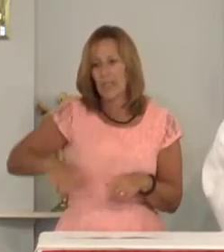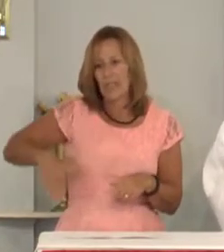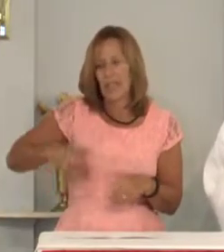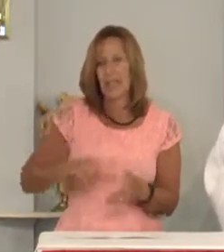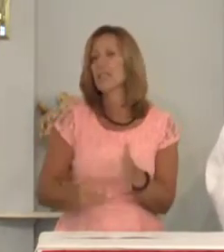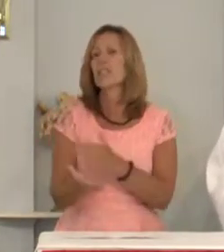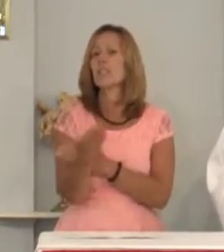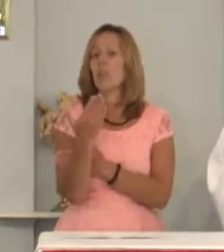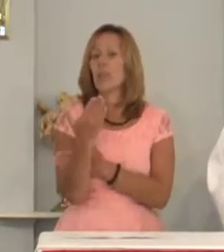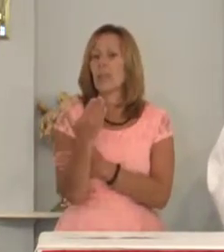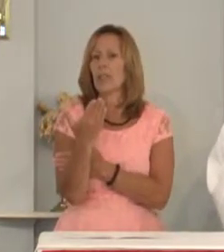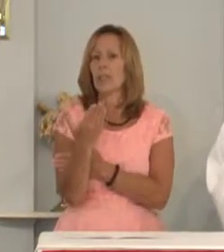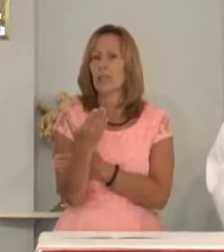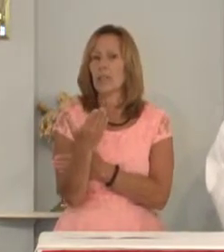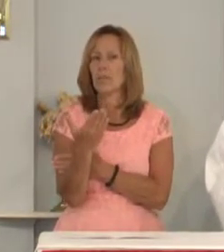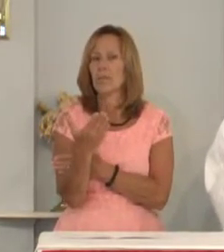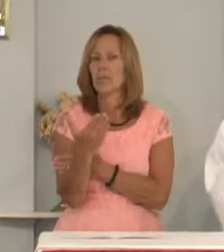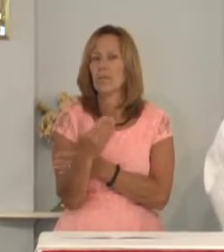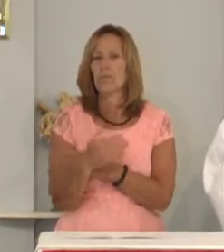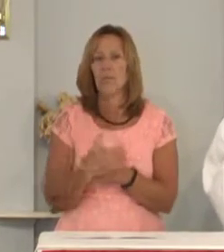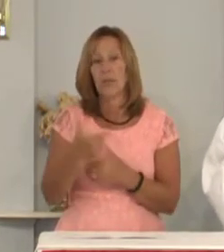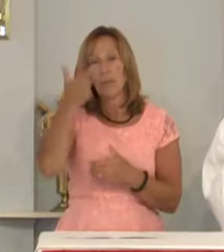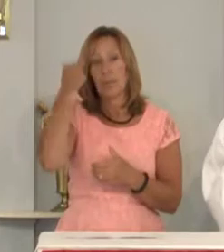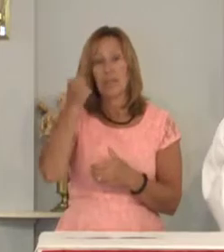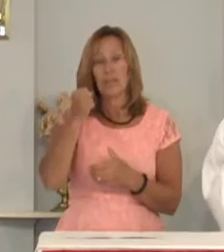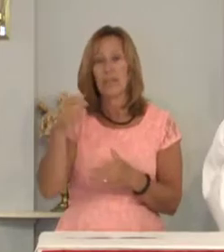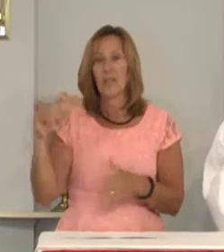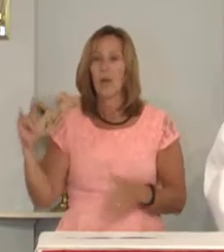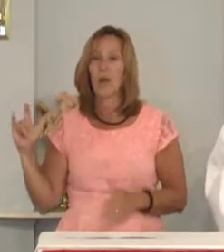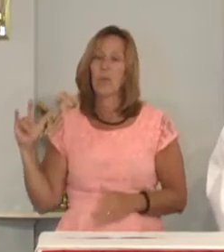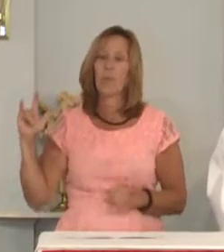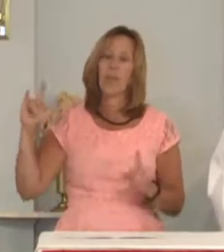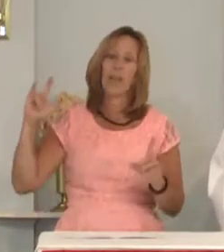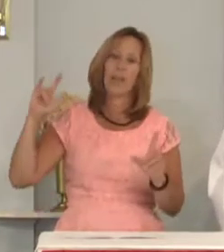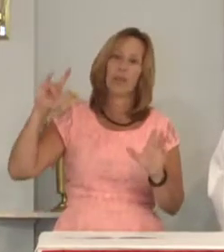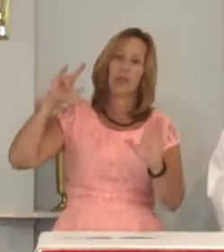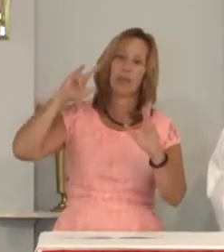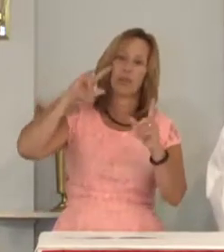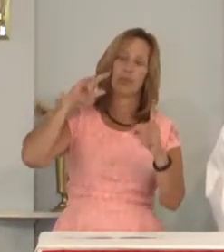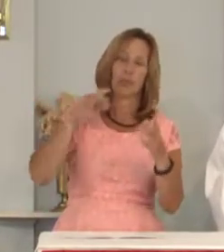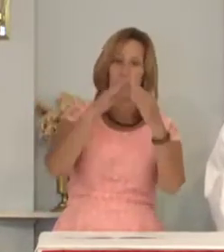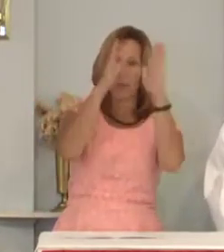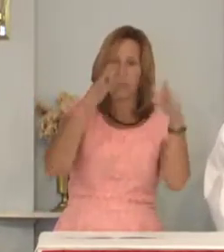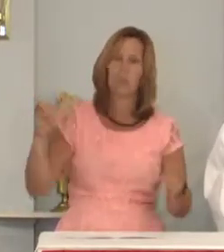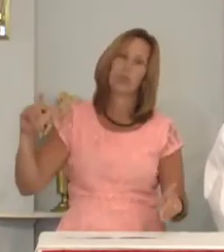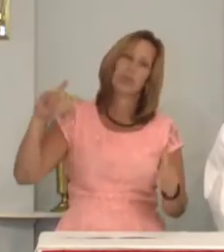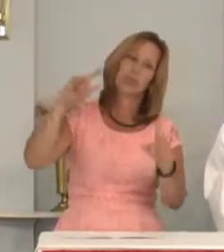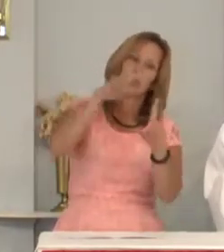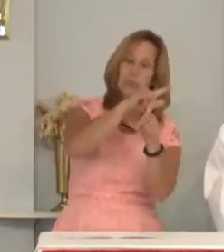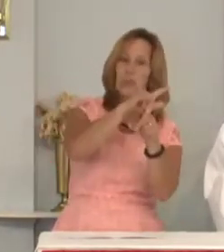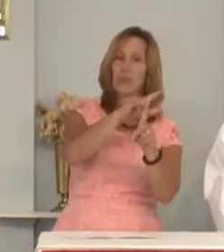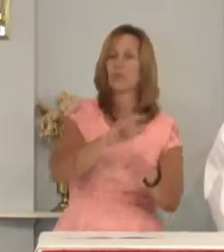late this morning because a plane had just flown into the World Trade Center.